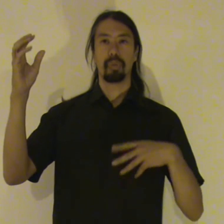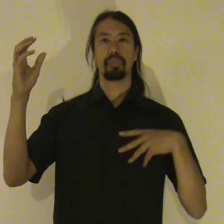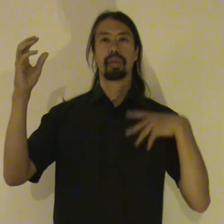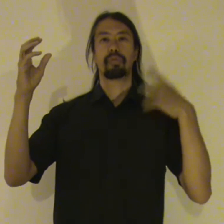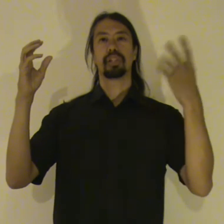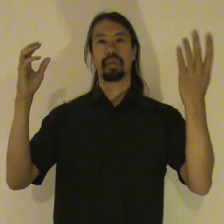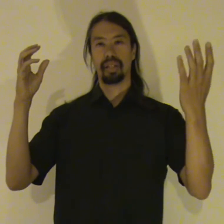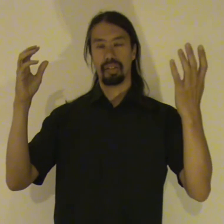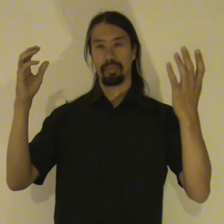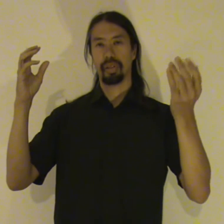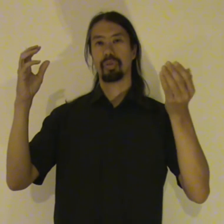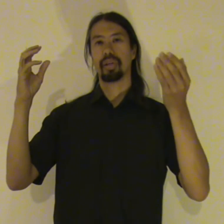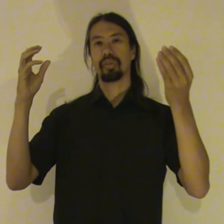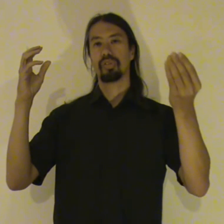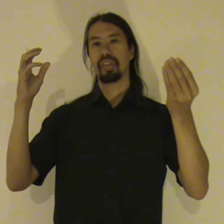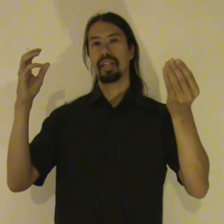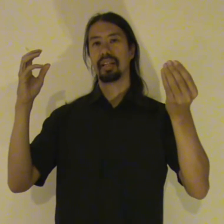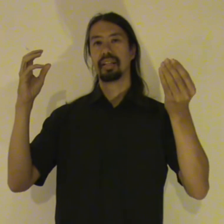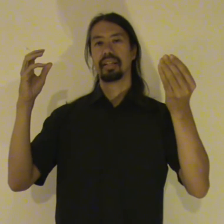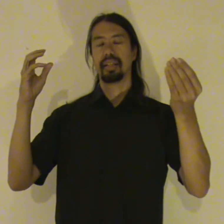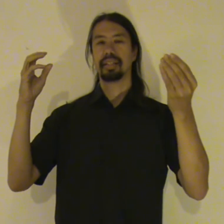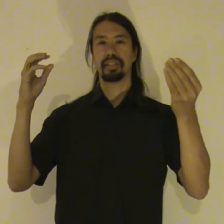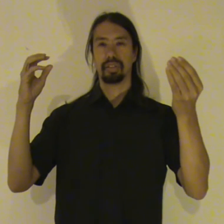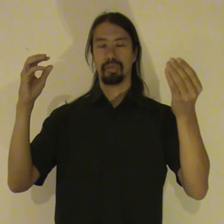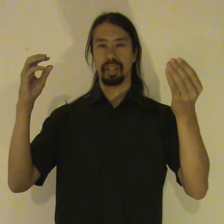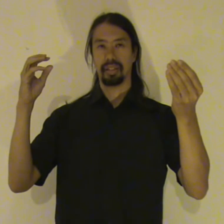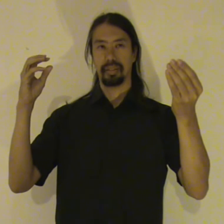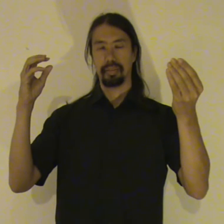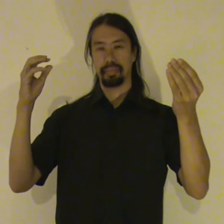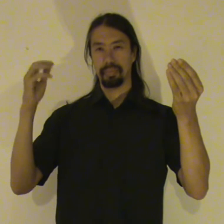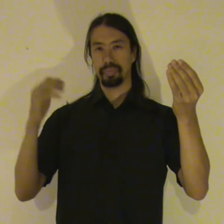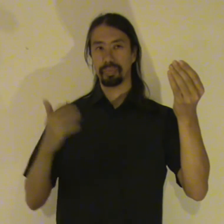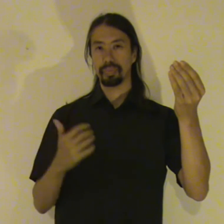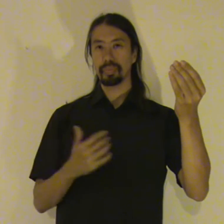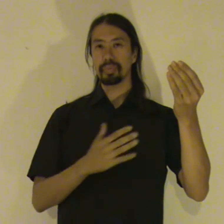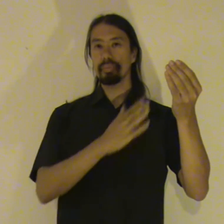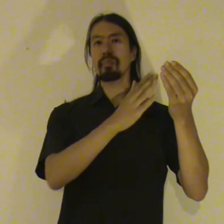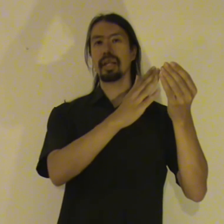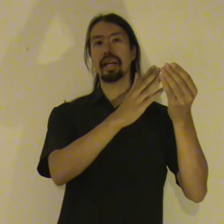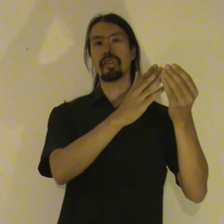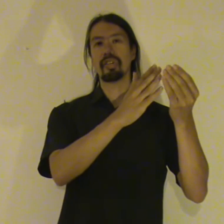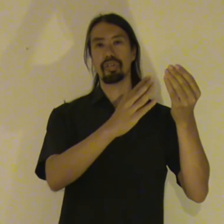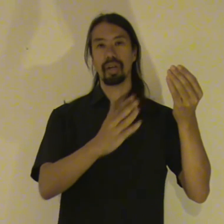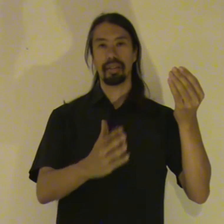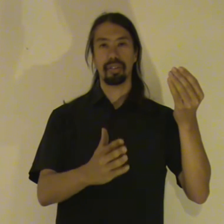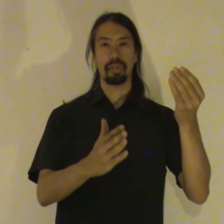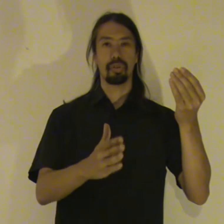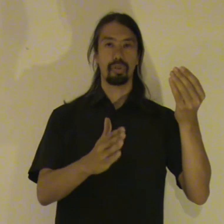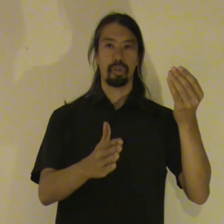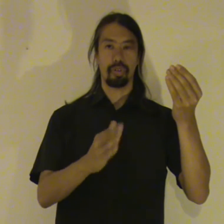visualize something. try to see the essence of it. And the essence is connected to the source of